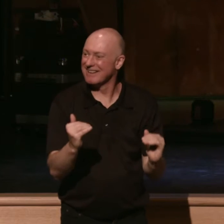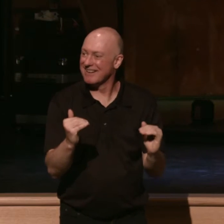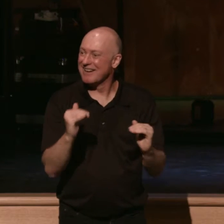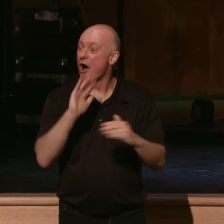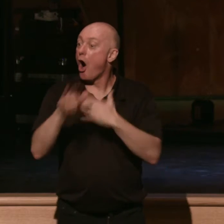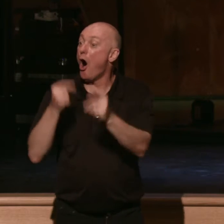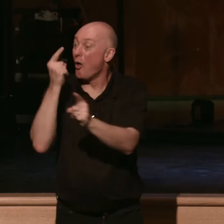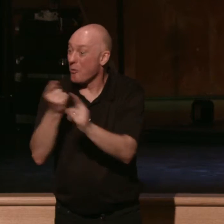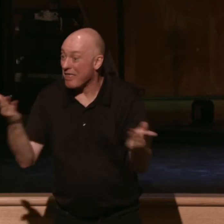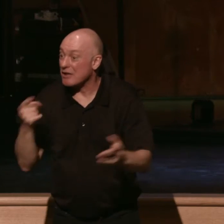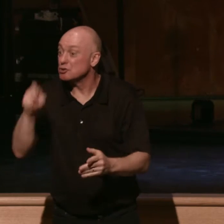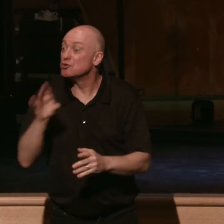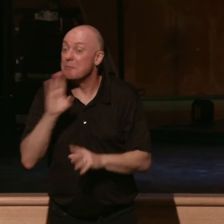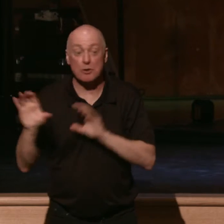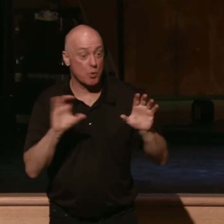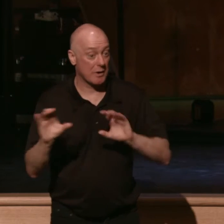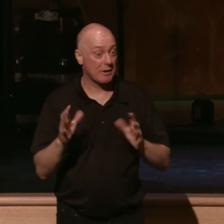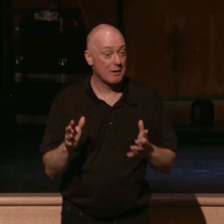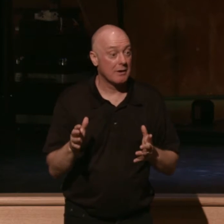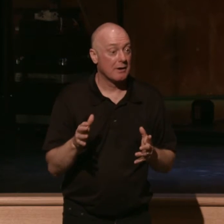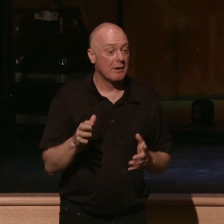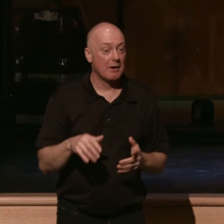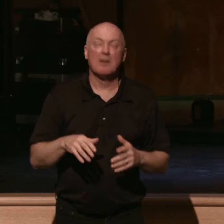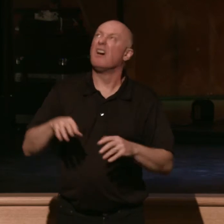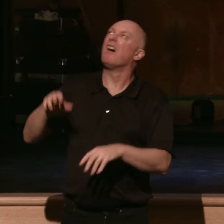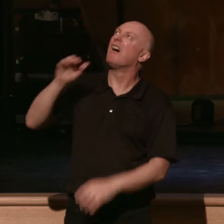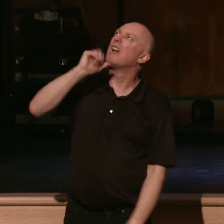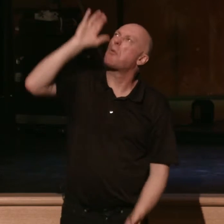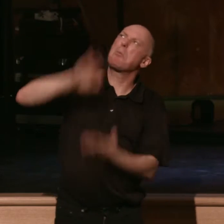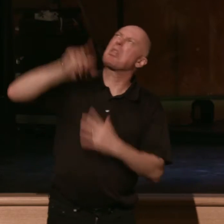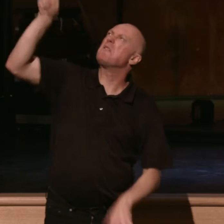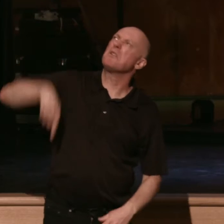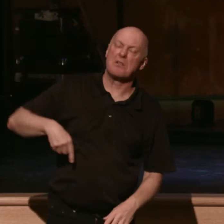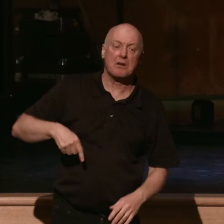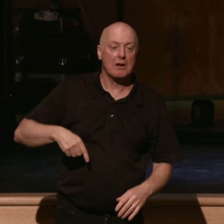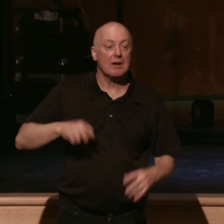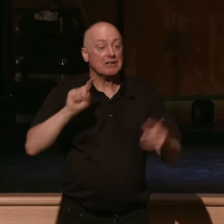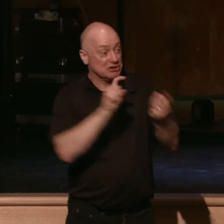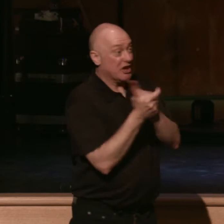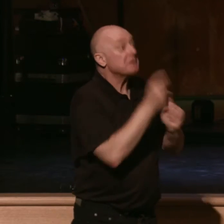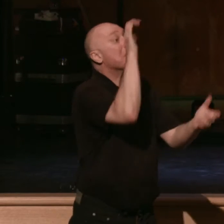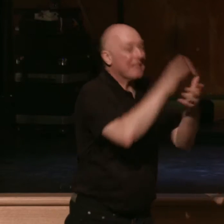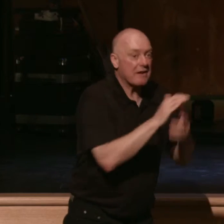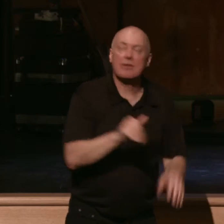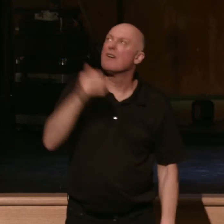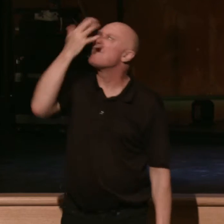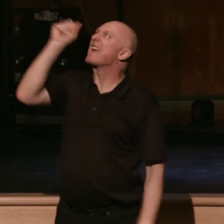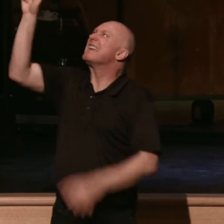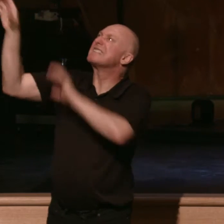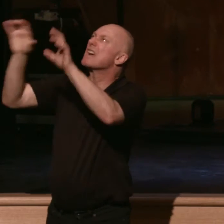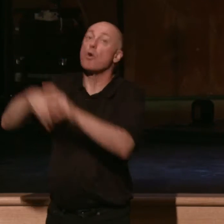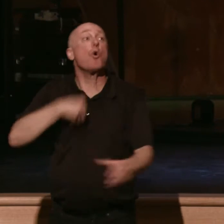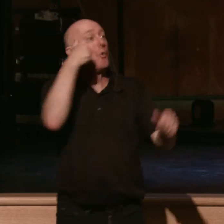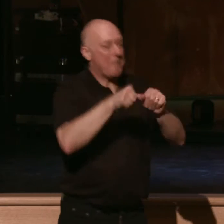right things that we should be doing. Instead of disbelieving God's person I need to be believing God's person. Instead of forgetting God's action I need to remember God's action. Instead of